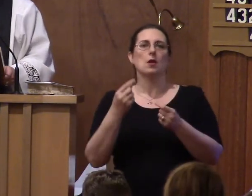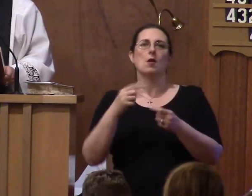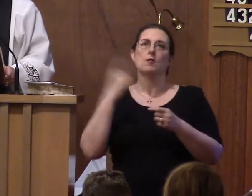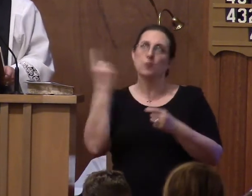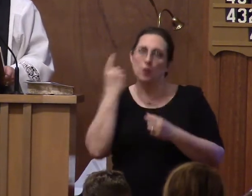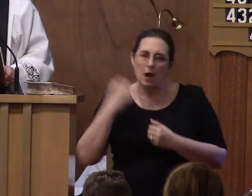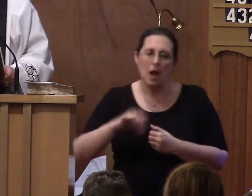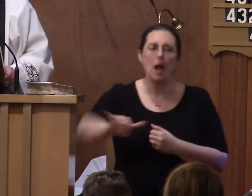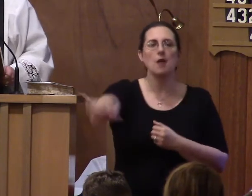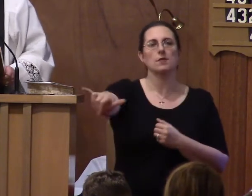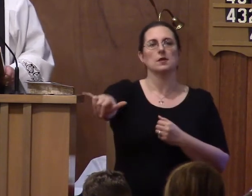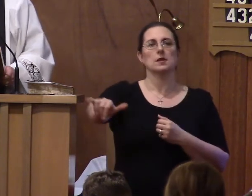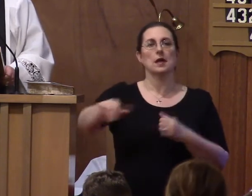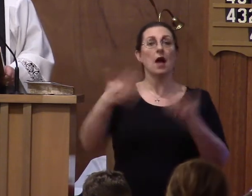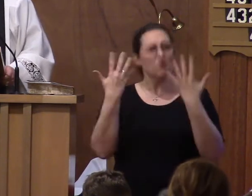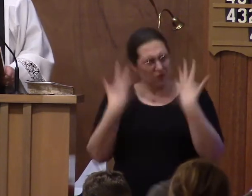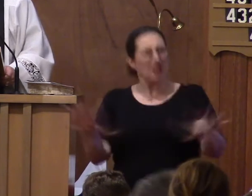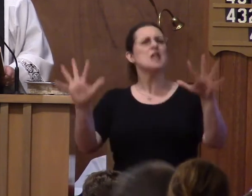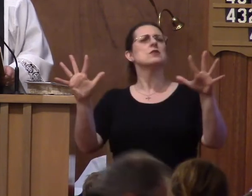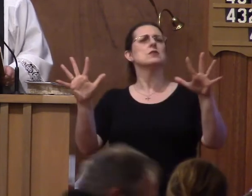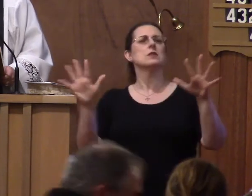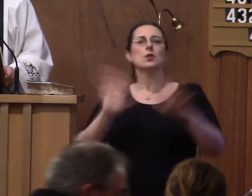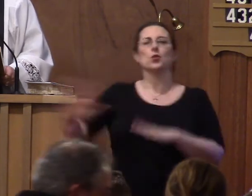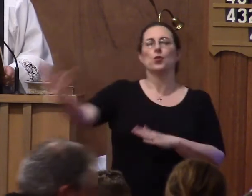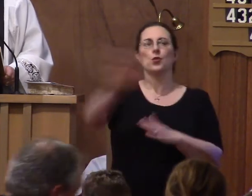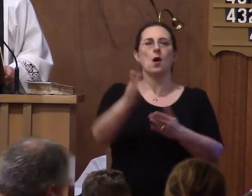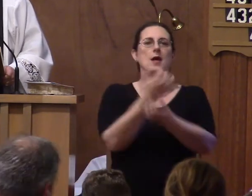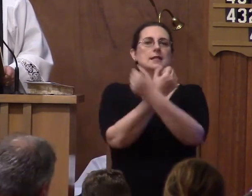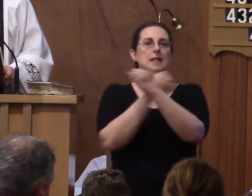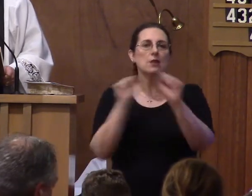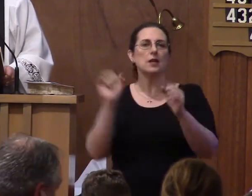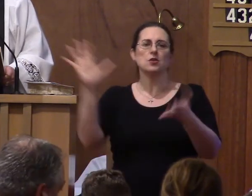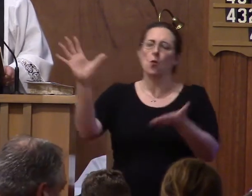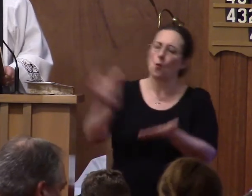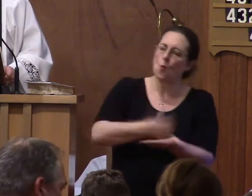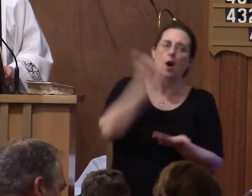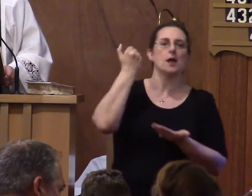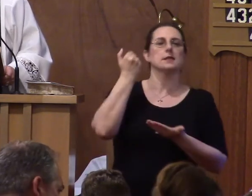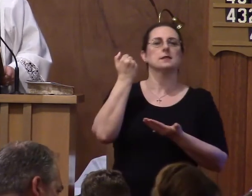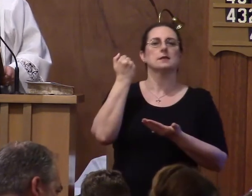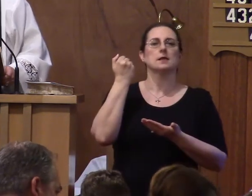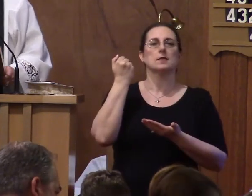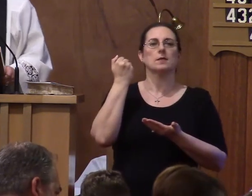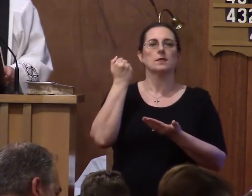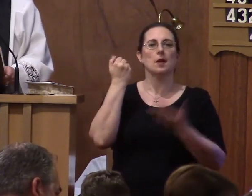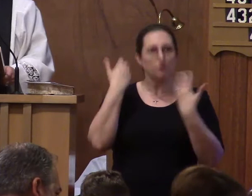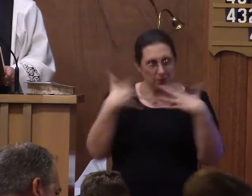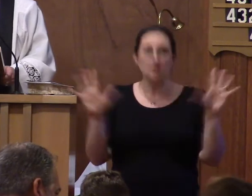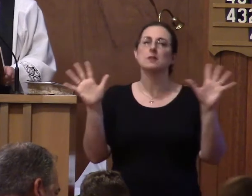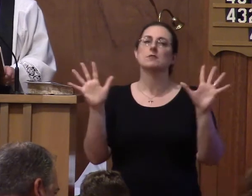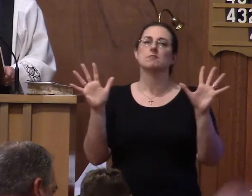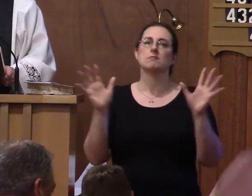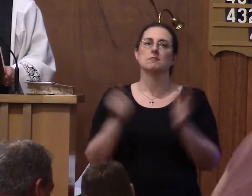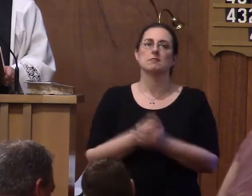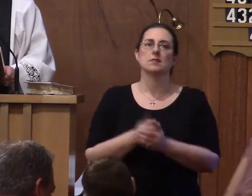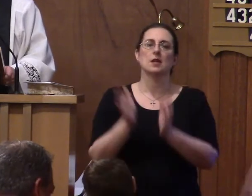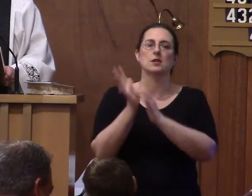It is finished. Your salvation is won and accomplished. And Jesus does